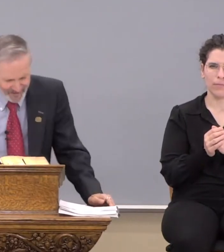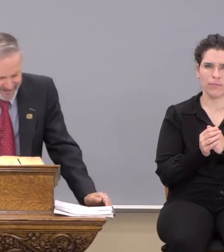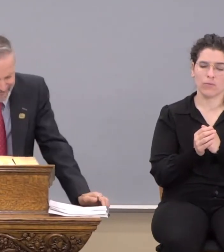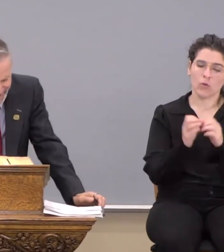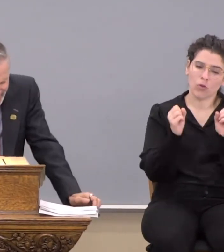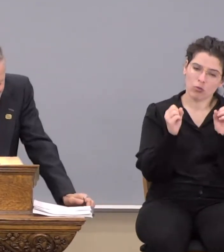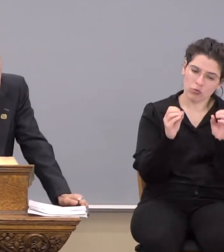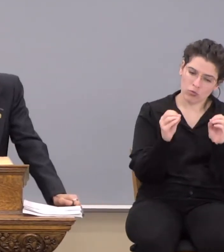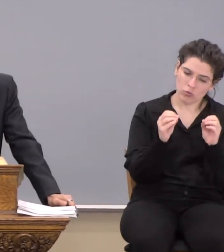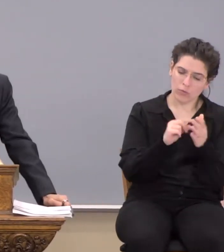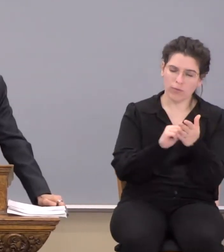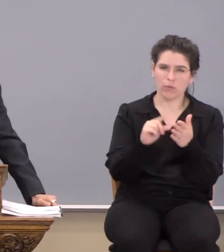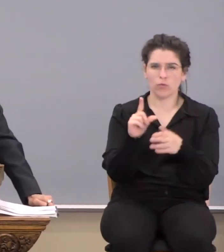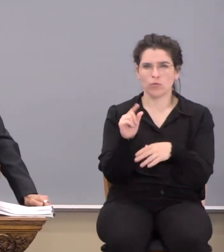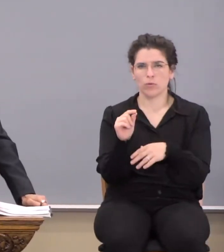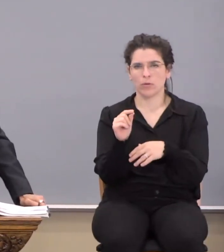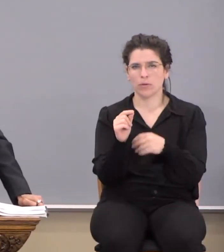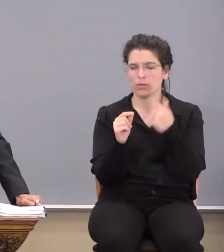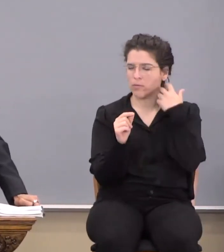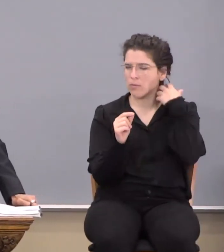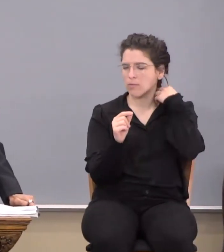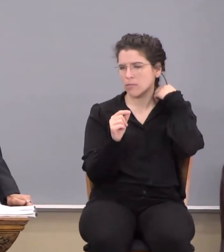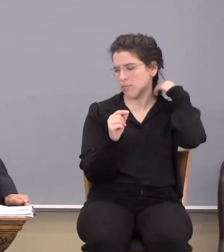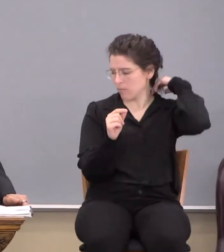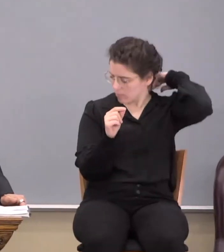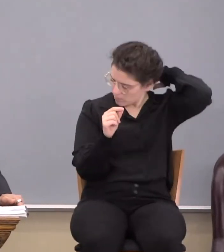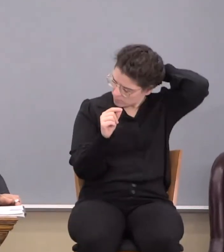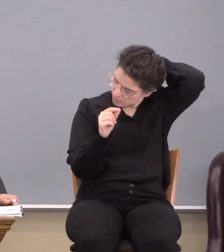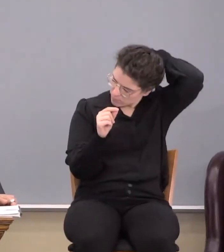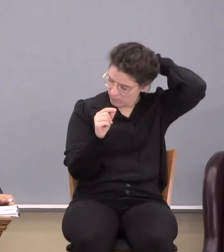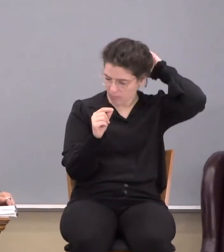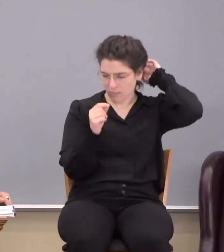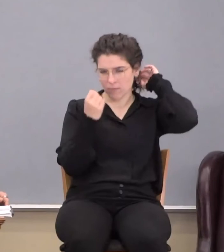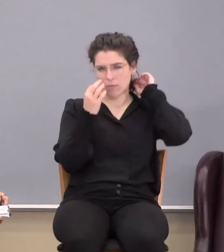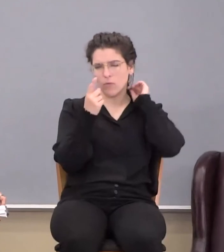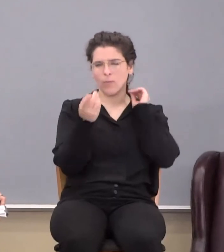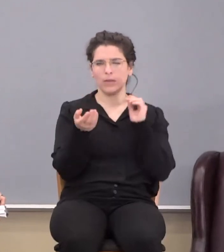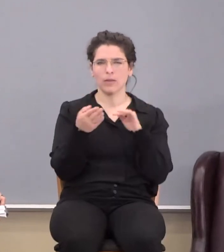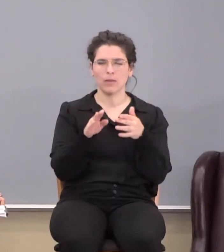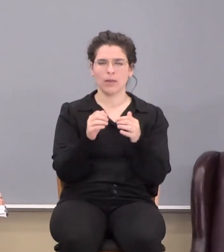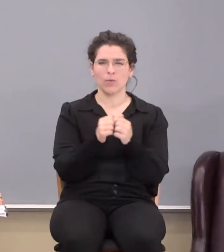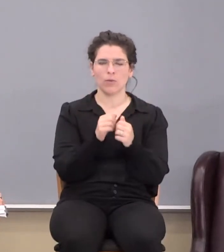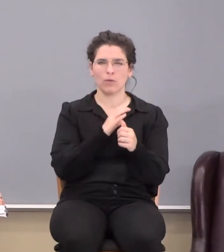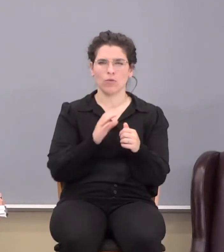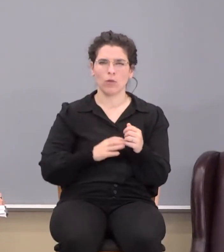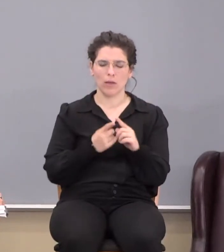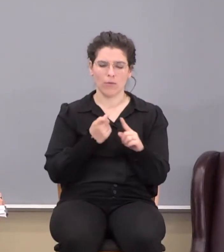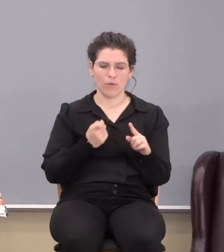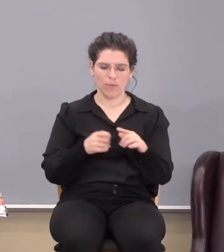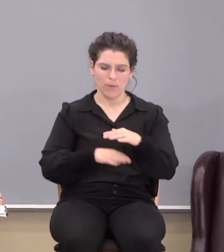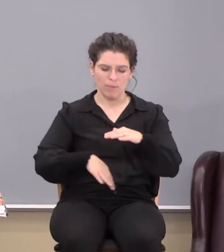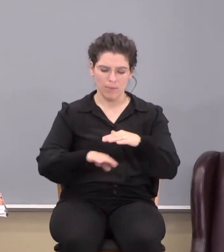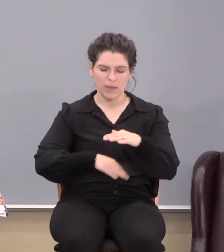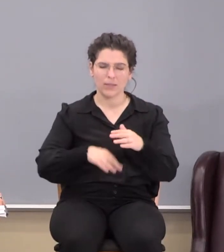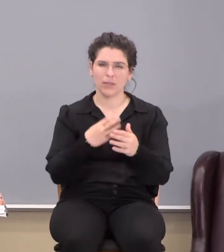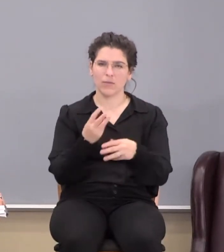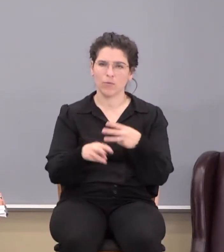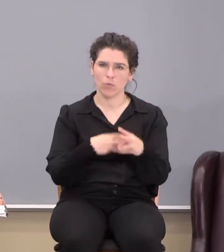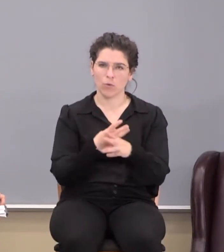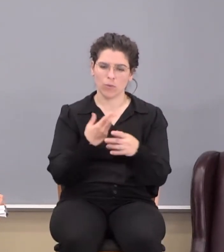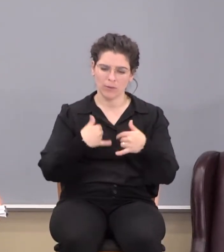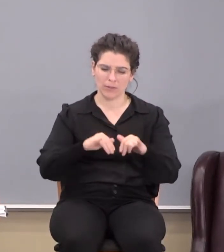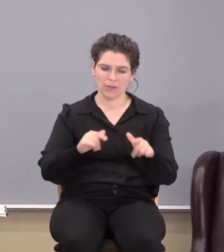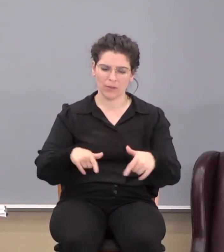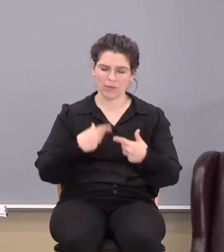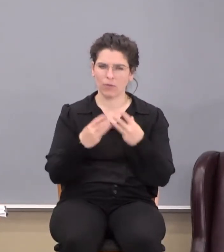So, verse 20, if you'll be dead with Christ from the rudiments of the world, why is there living in the world?